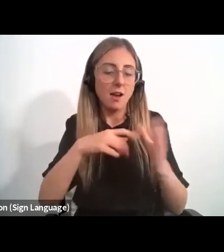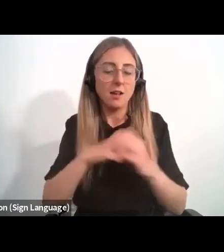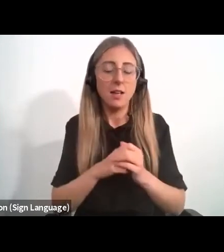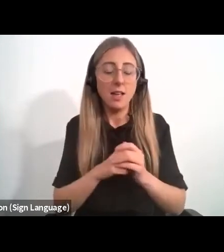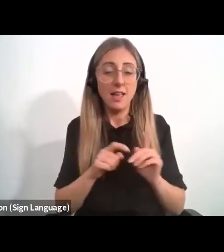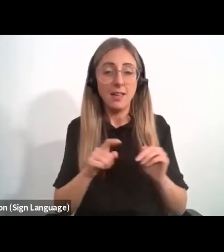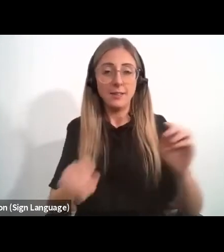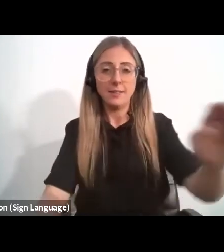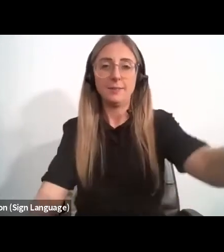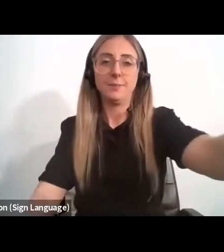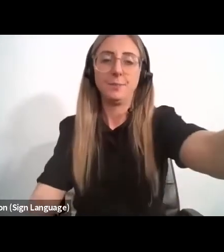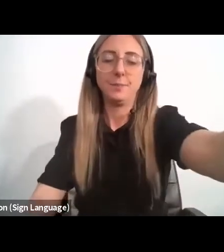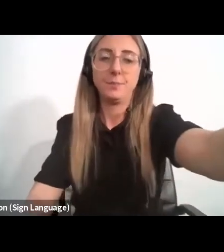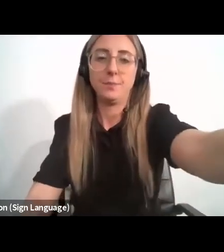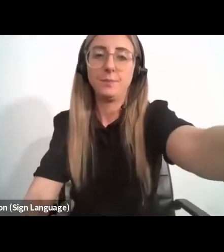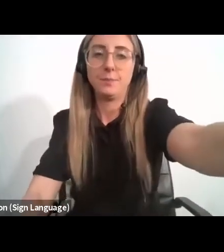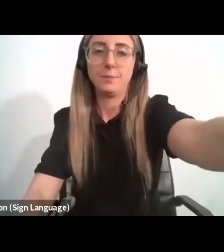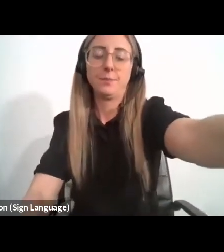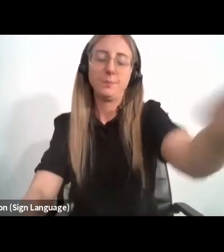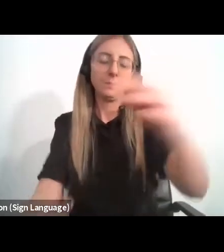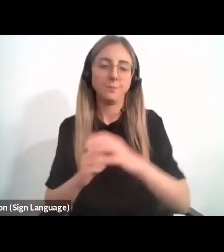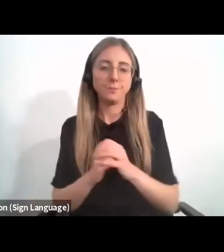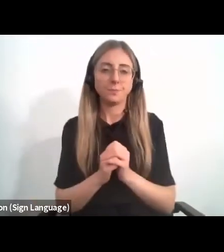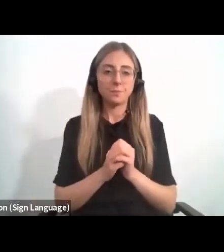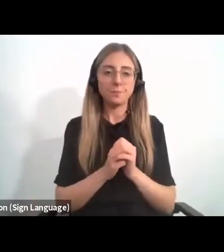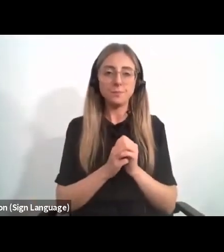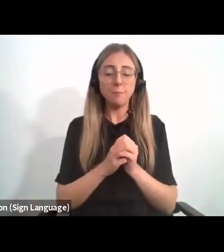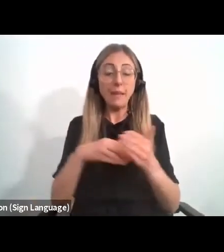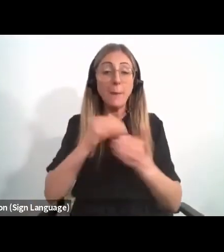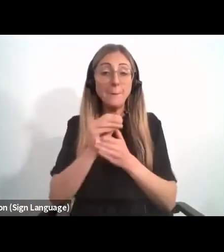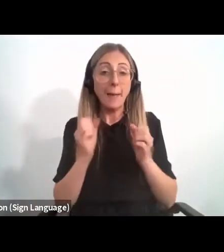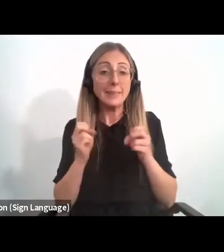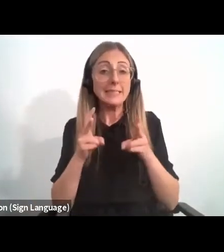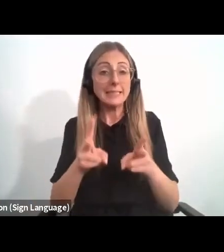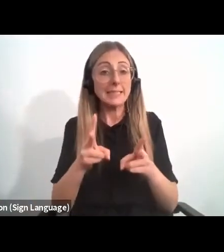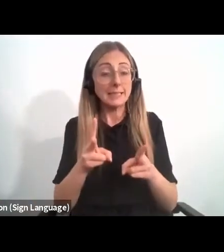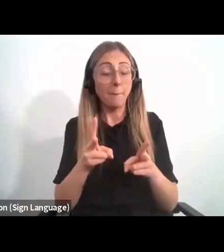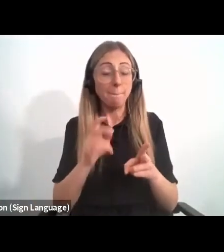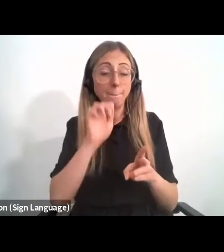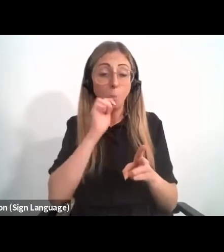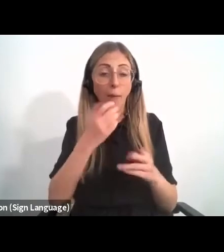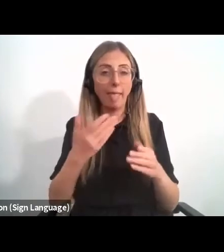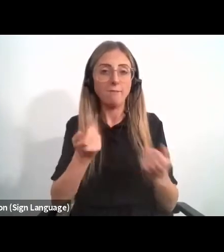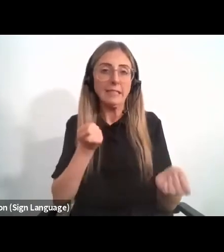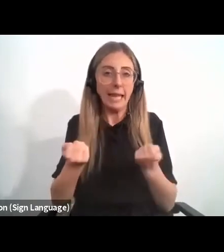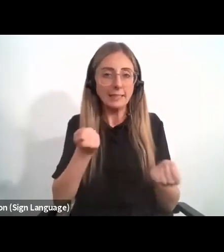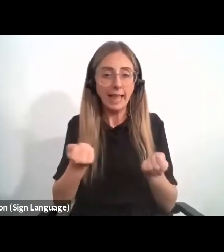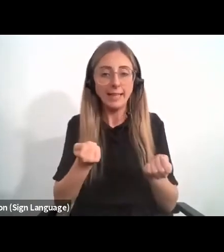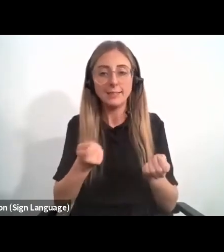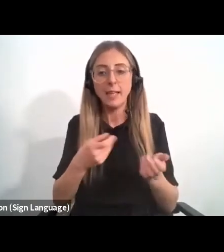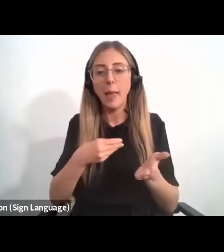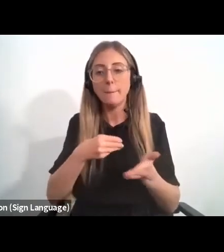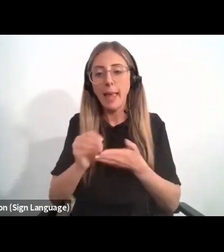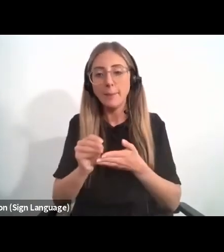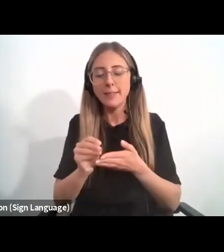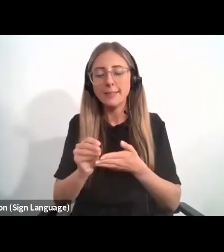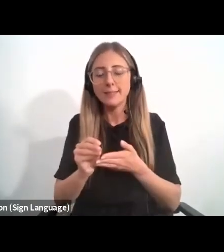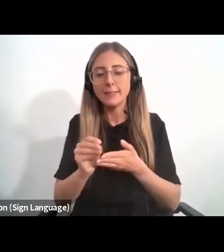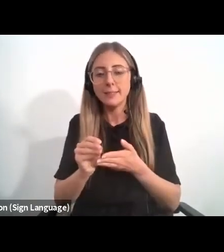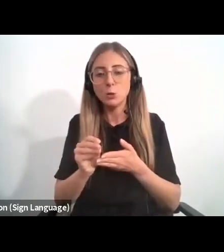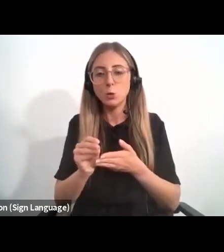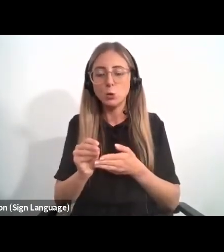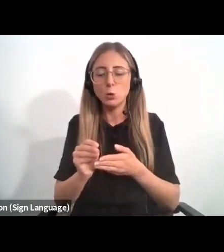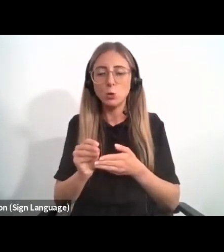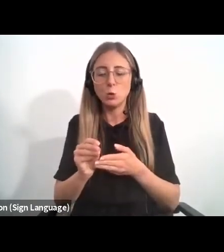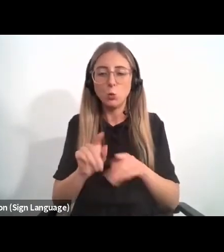Frexim Bank pan-African payments and settlement system, which is set to facilitate payments for cross-border trade in African